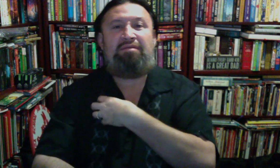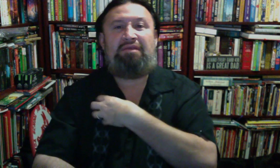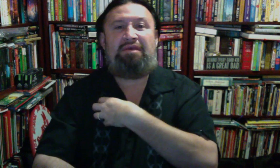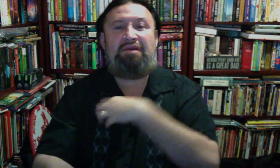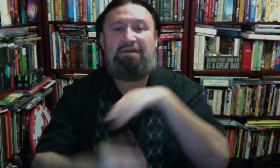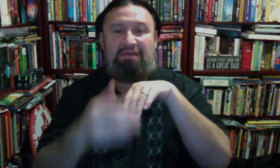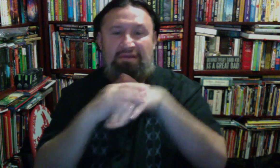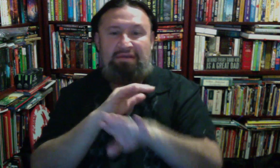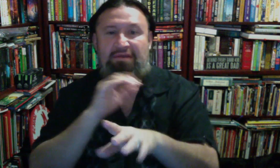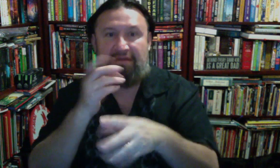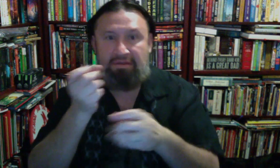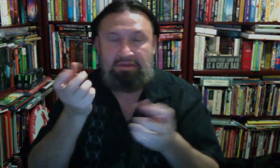Or a break.